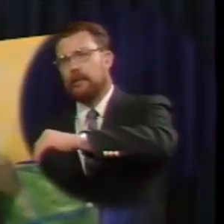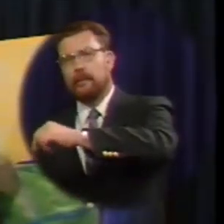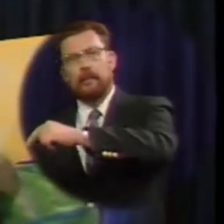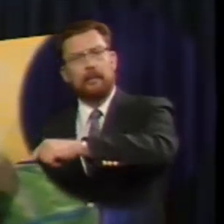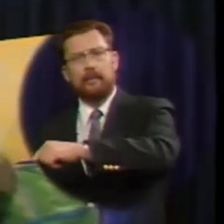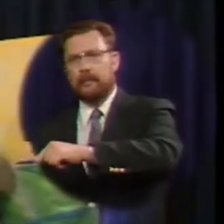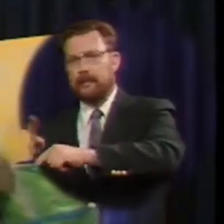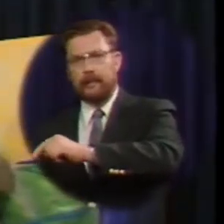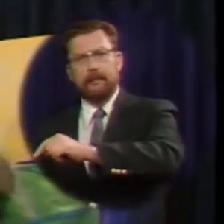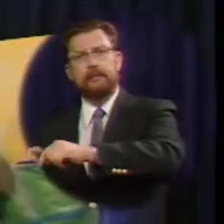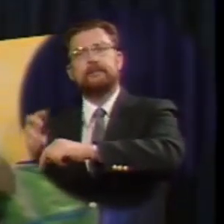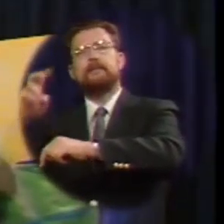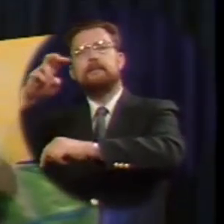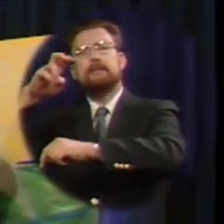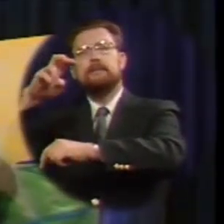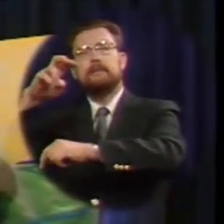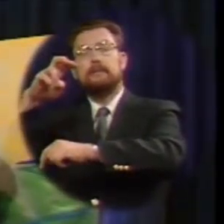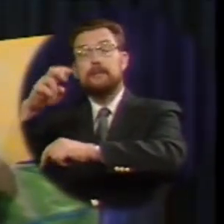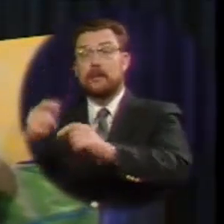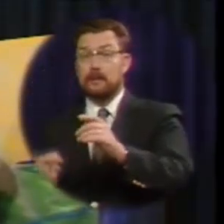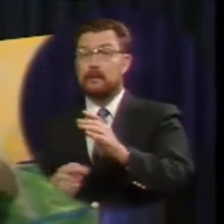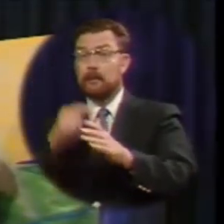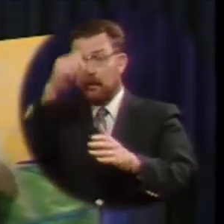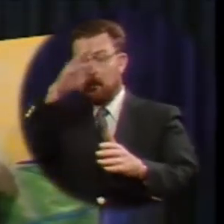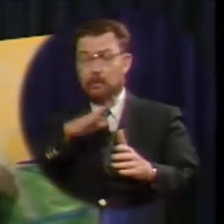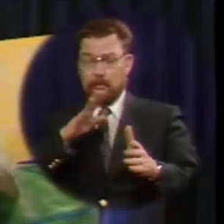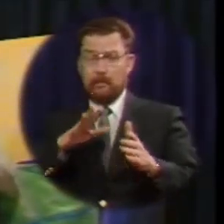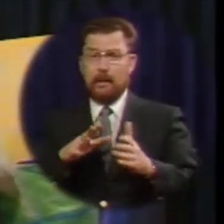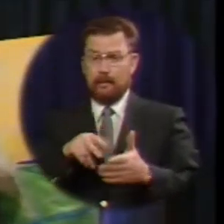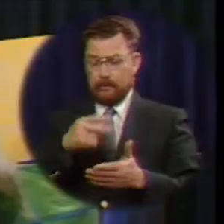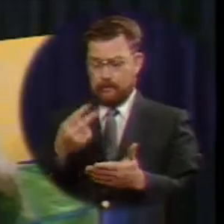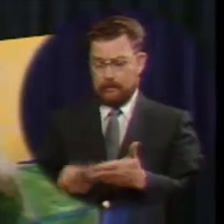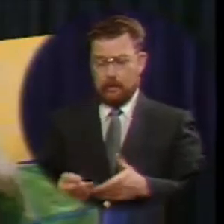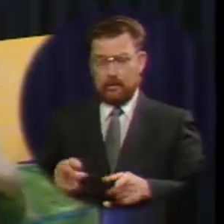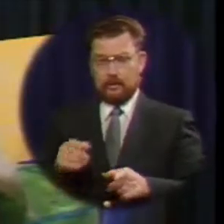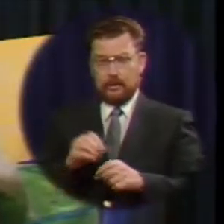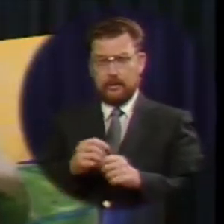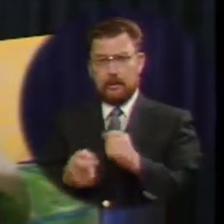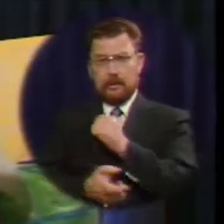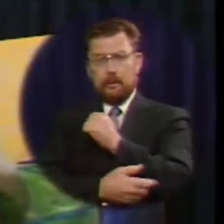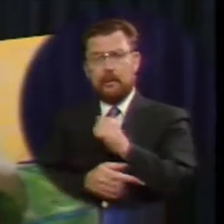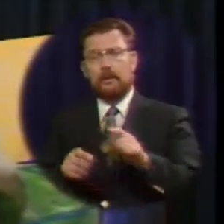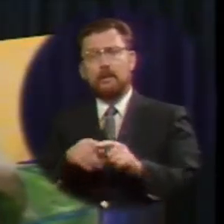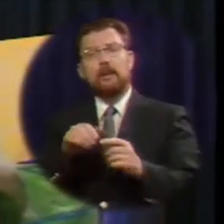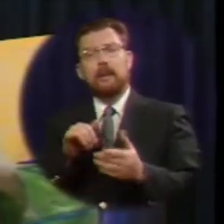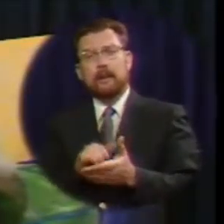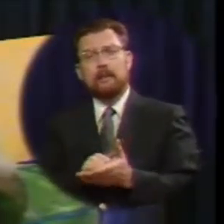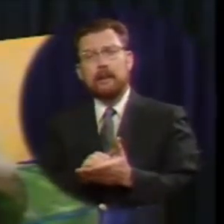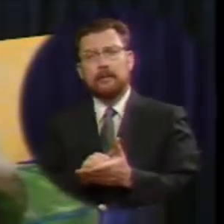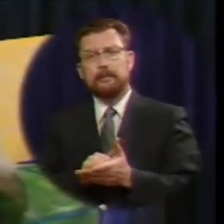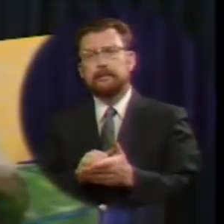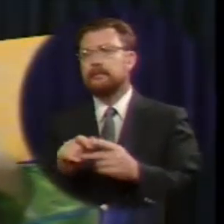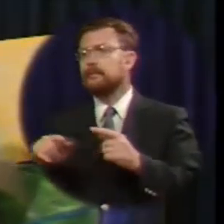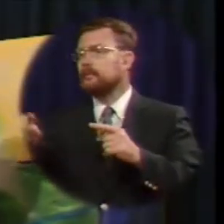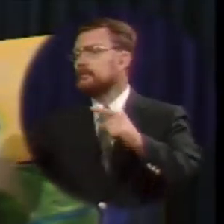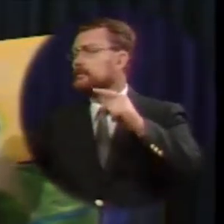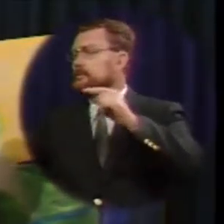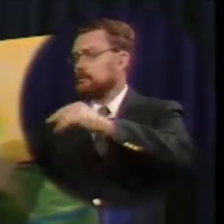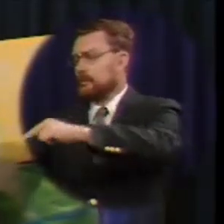back often man falls into the temptation of sin and finds that he is out on a ledge with no return